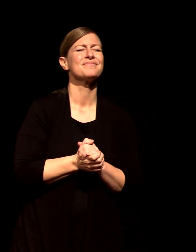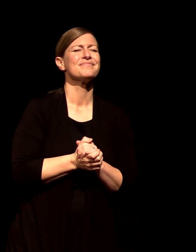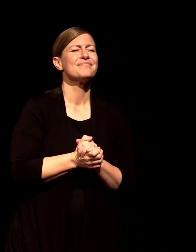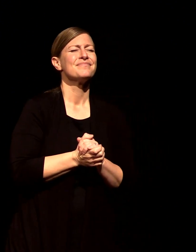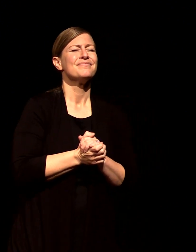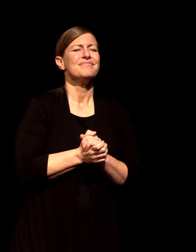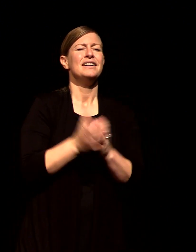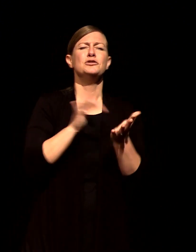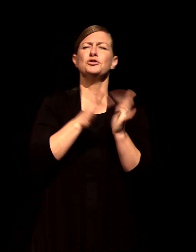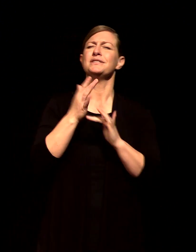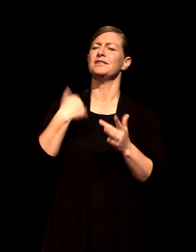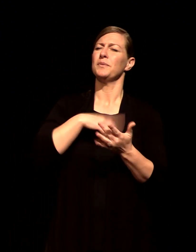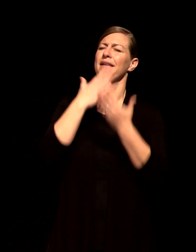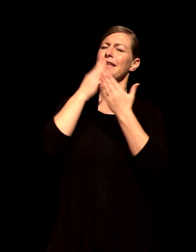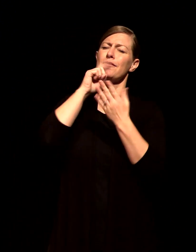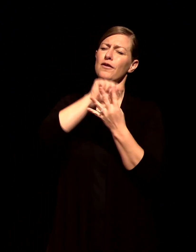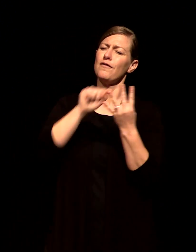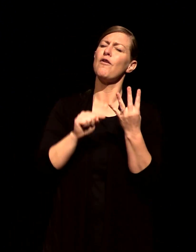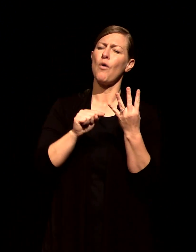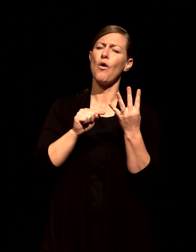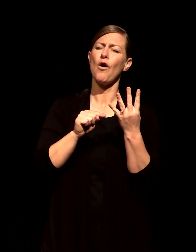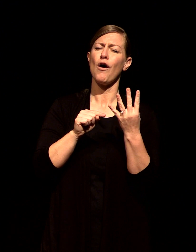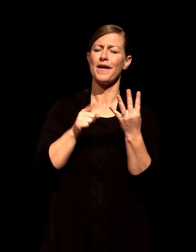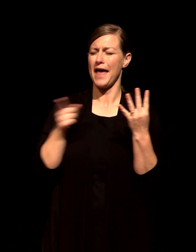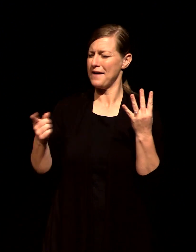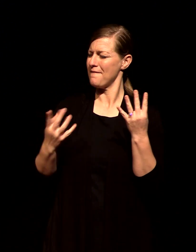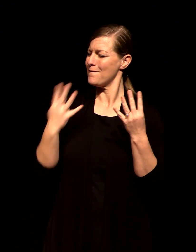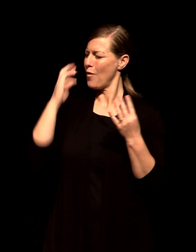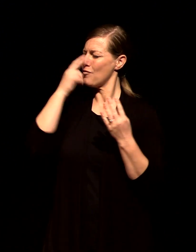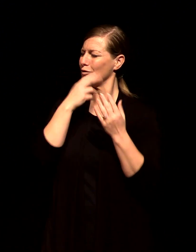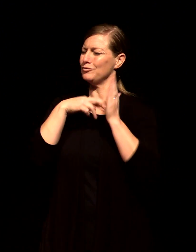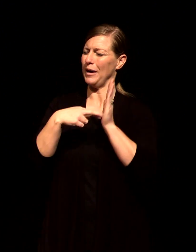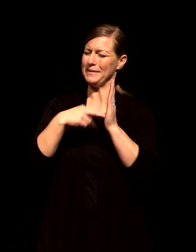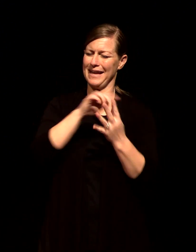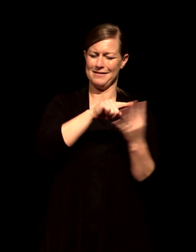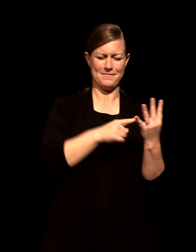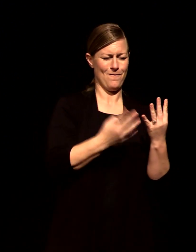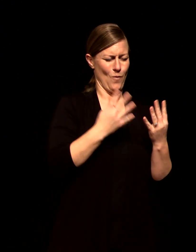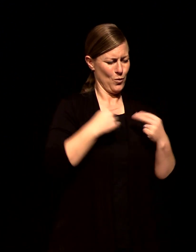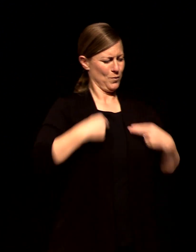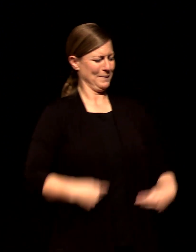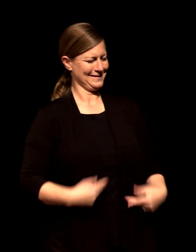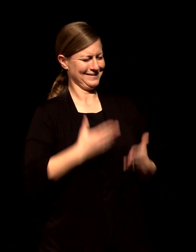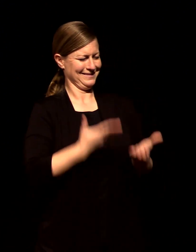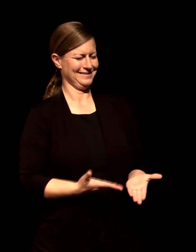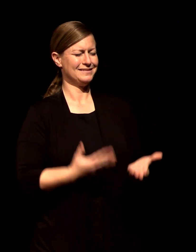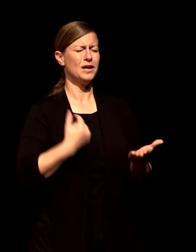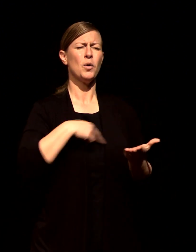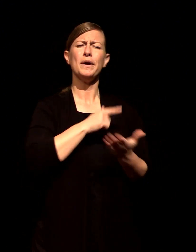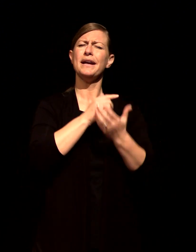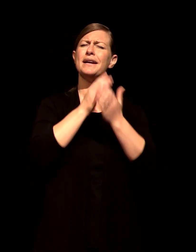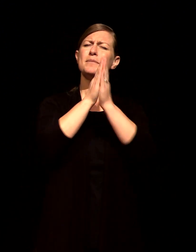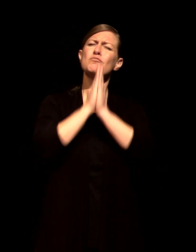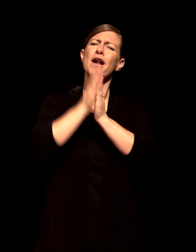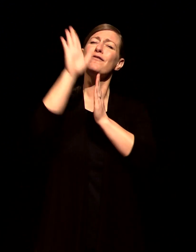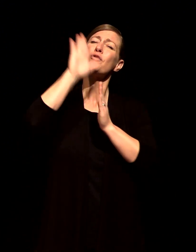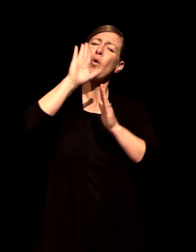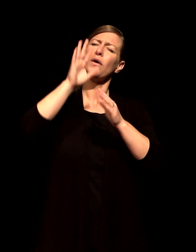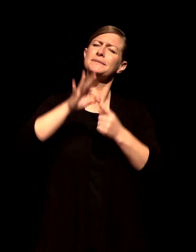four represented by these roses and we just pray just blessing over them I just pray that as that seed